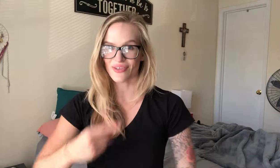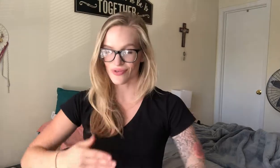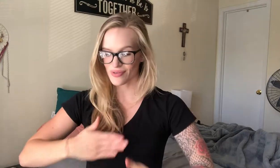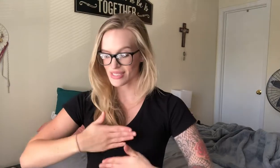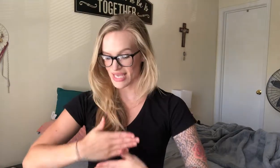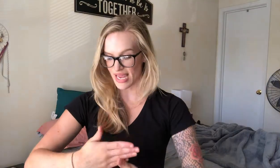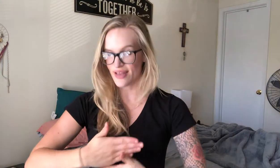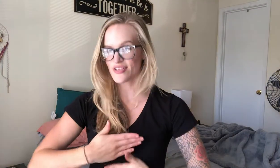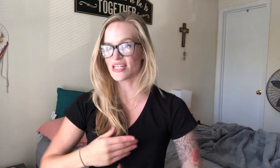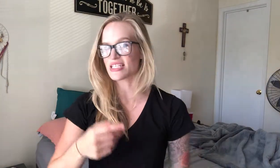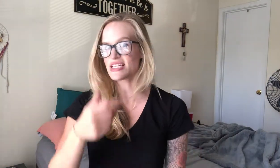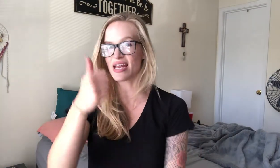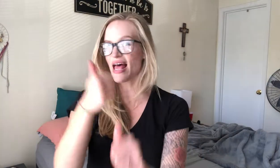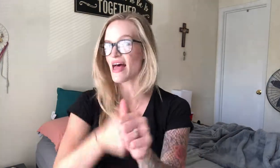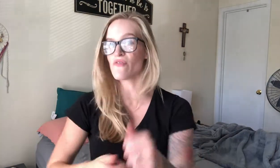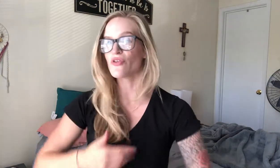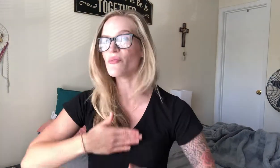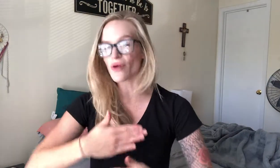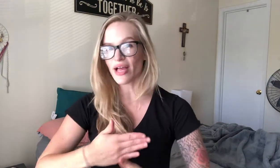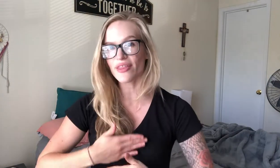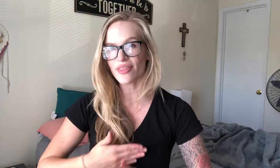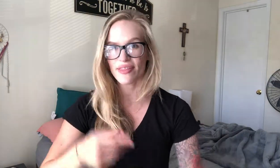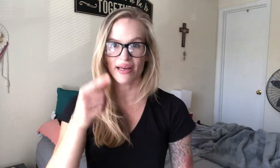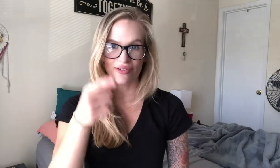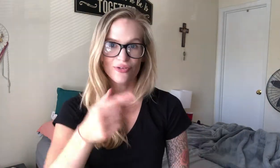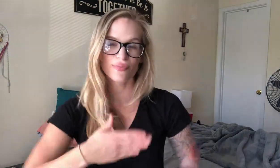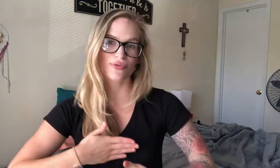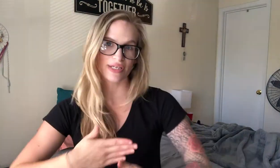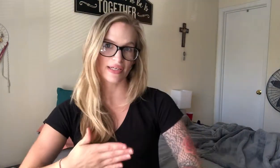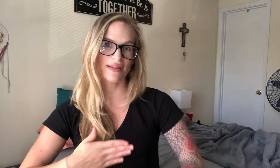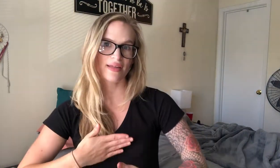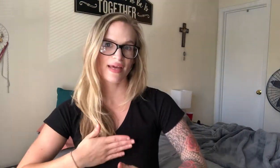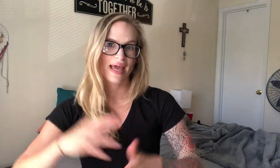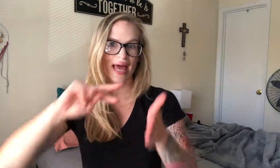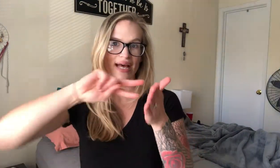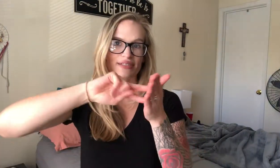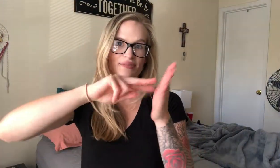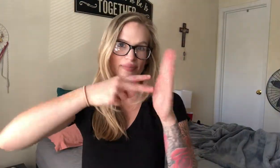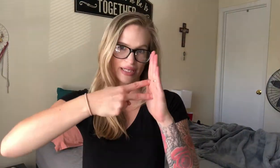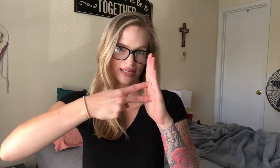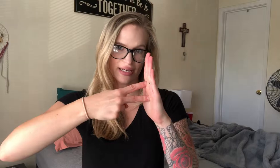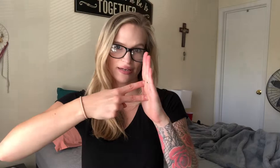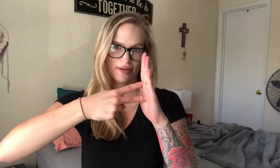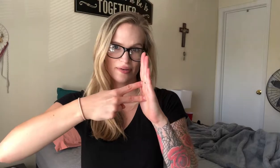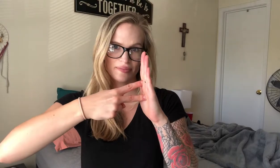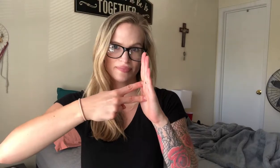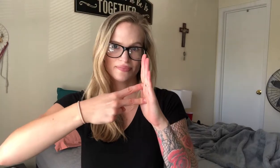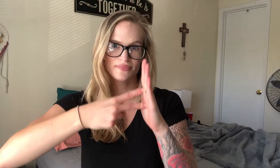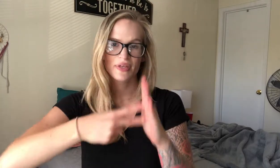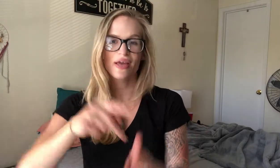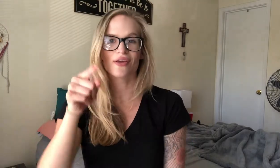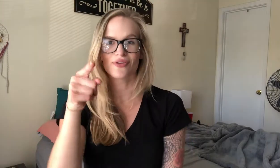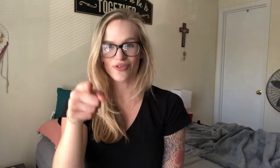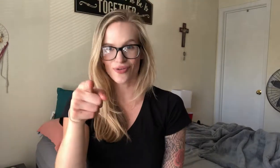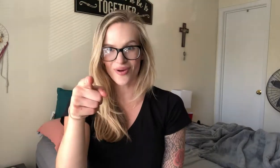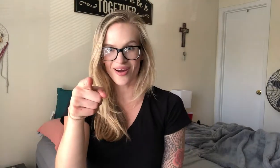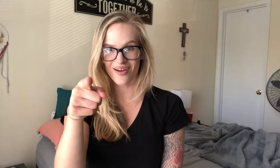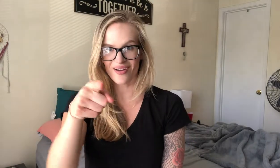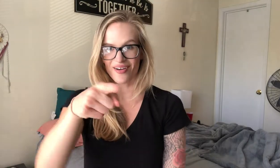you take. So I just said every breath that you breathe has meaning you are